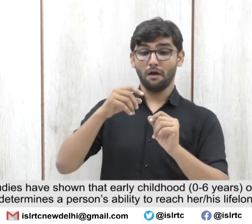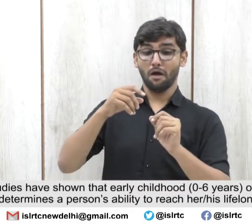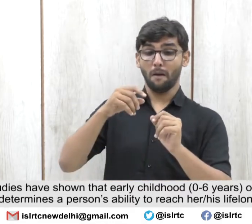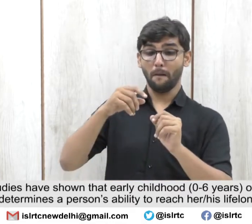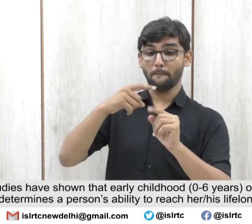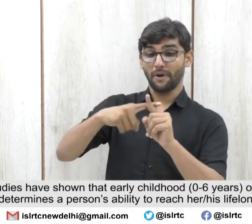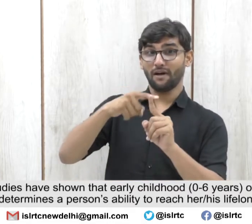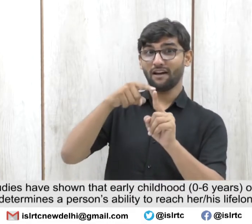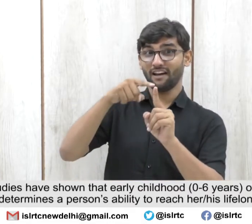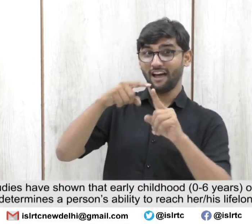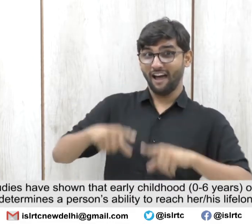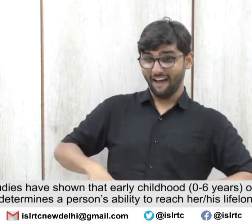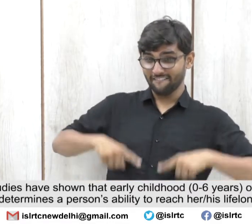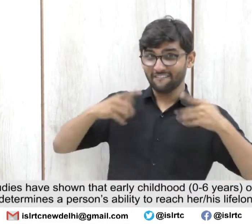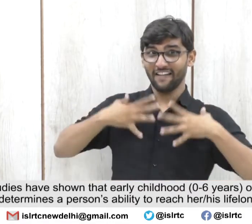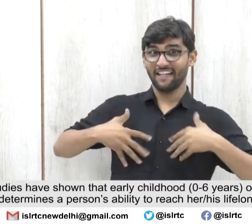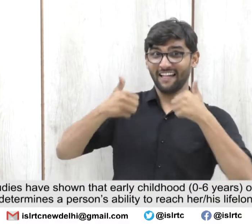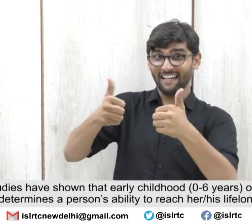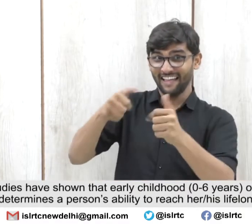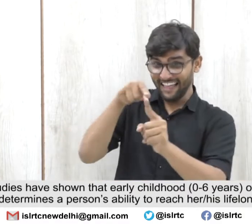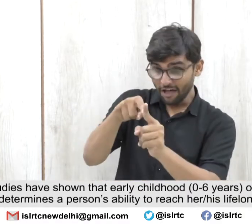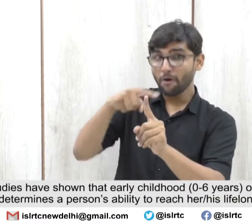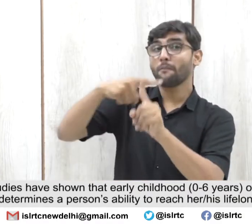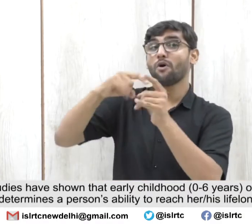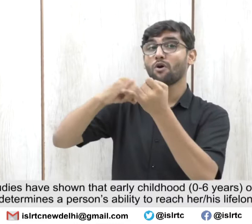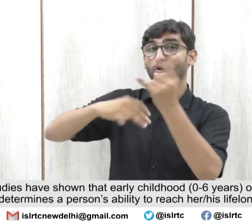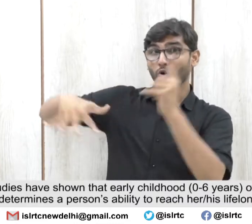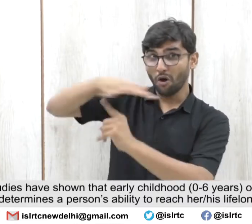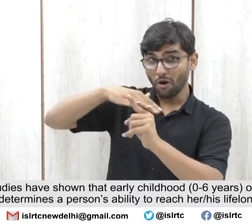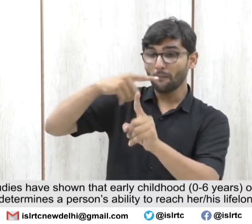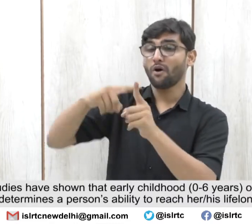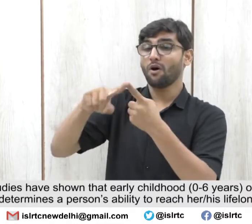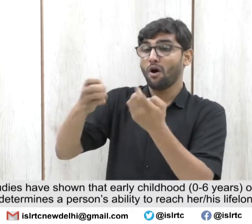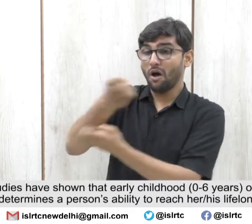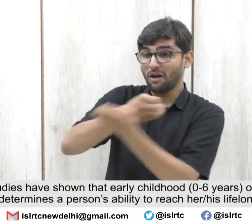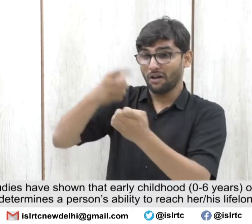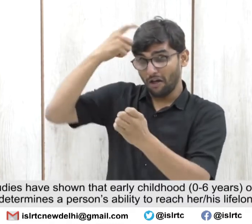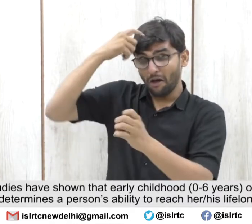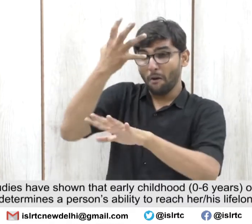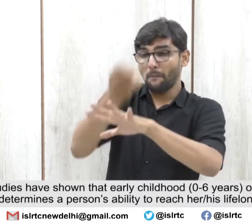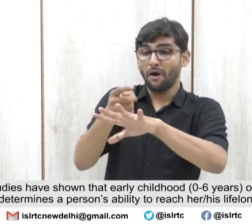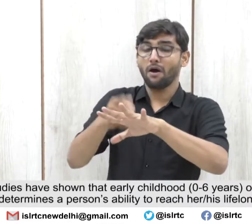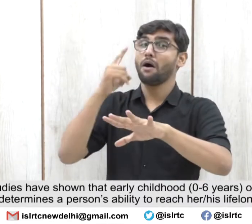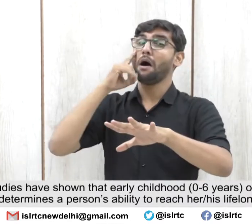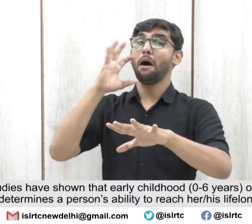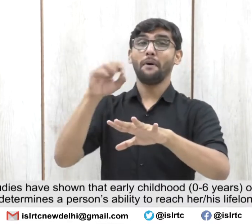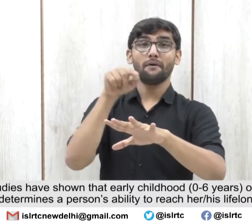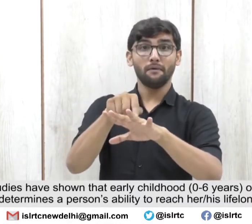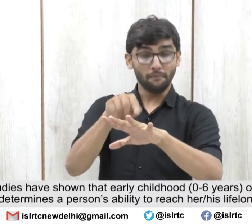a person's ability to reach her or his lifelong